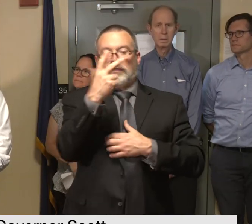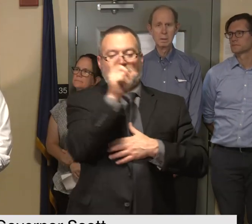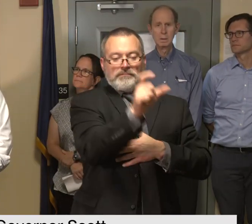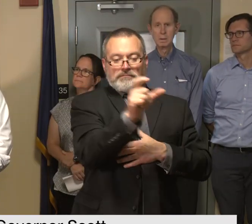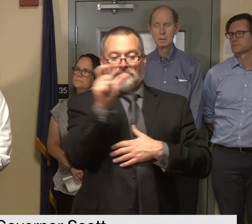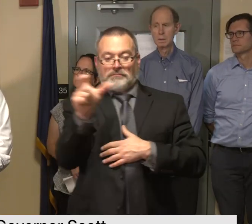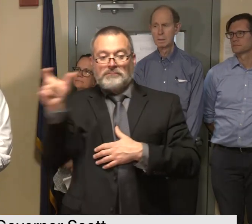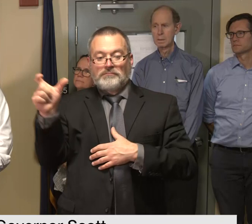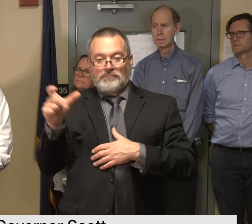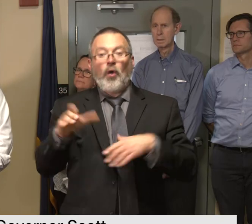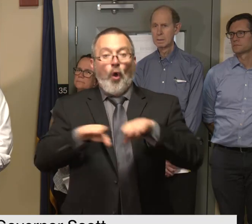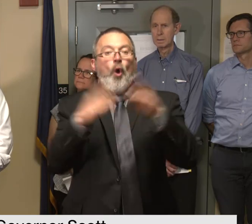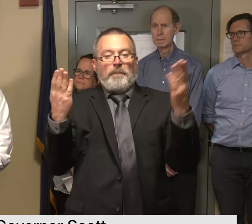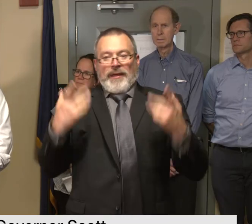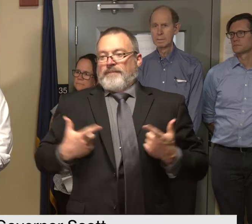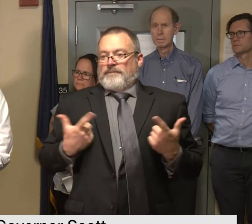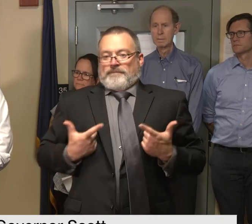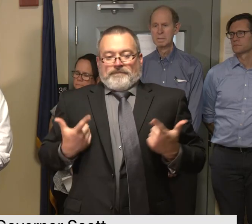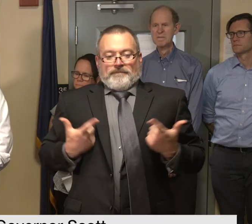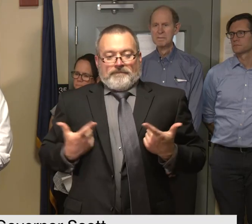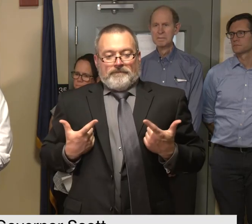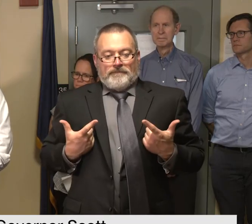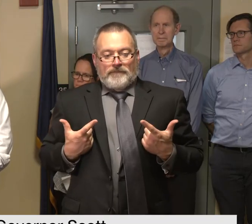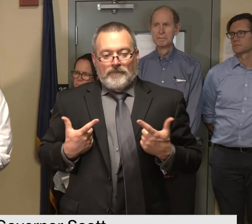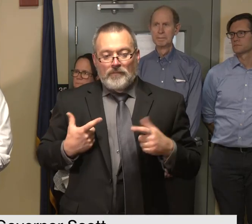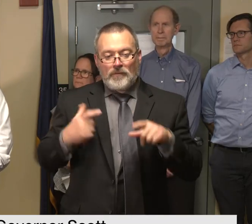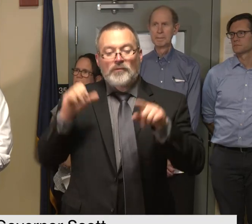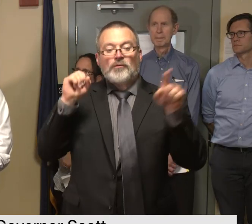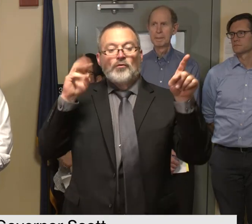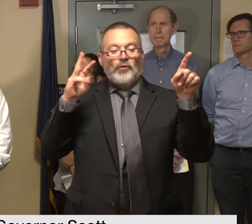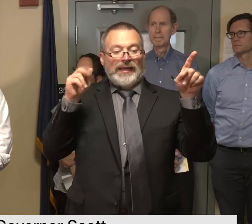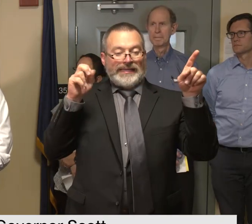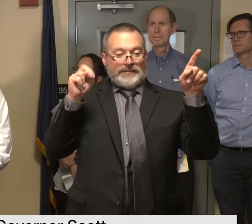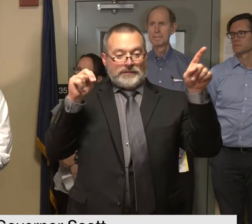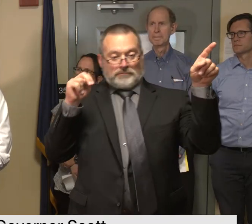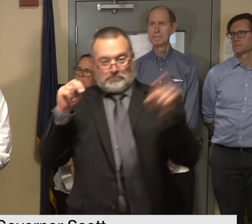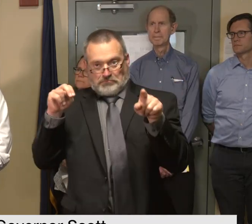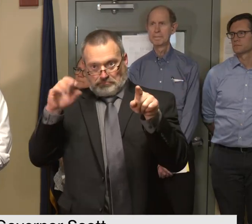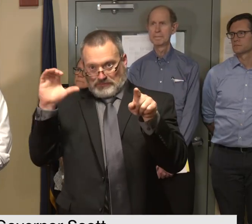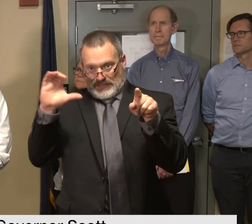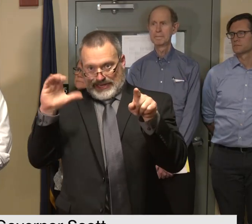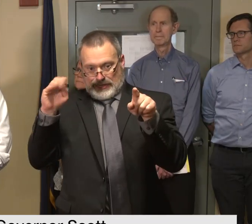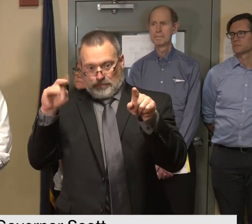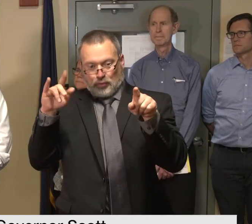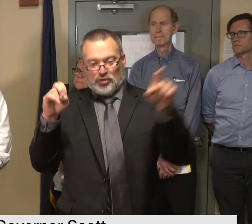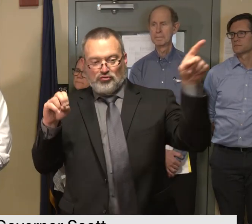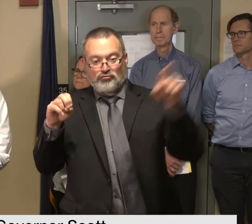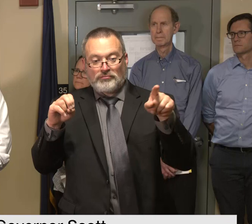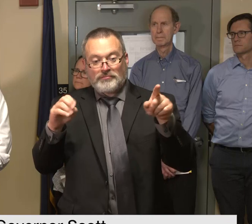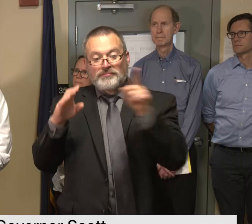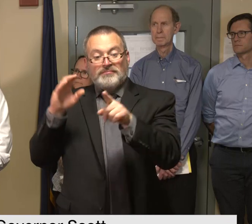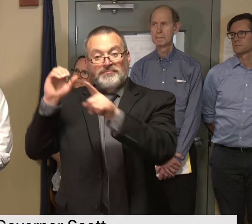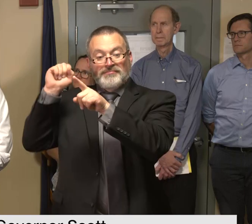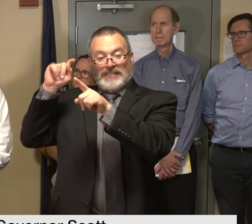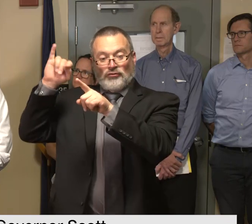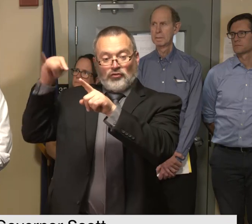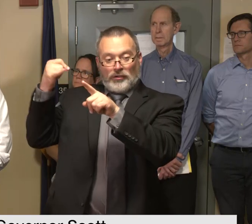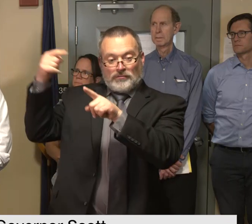recreational use swanton to cambridge junction st johnsbury to danville